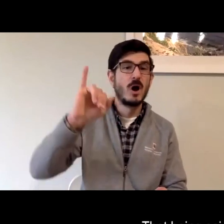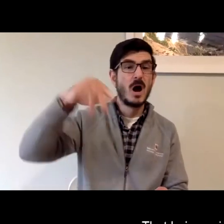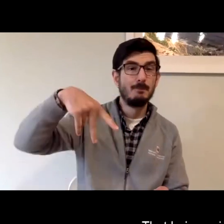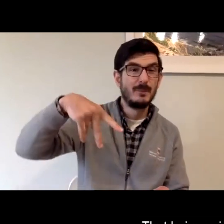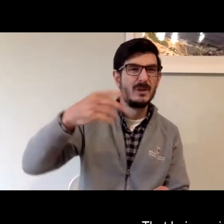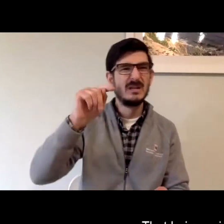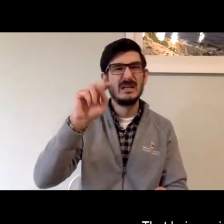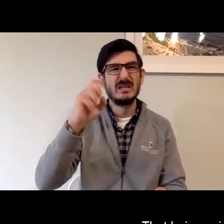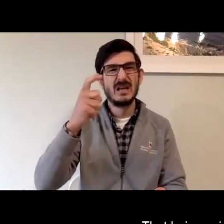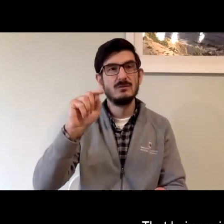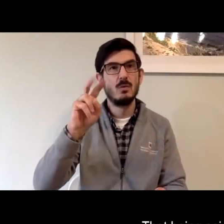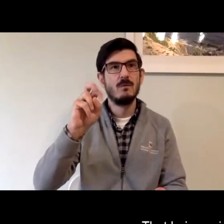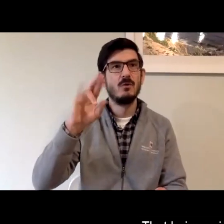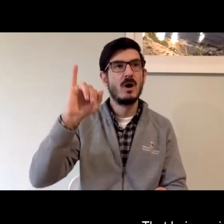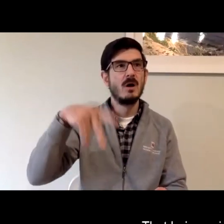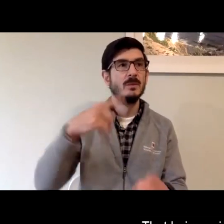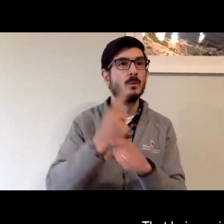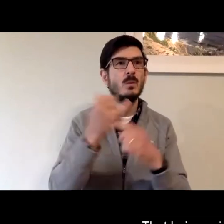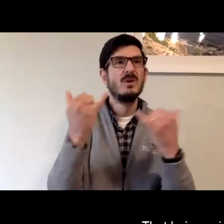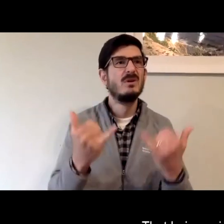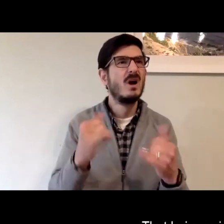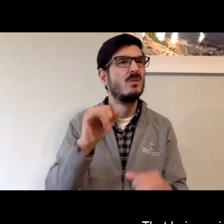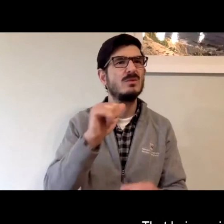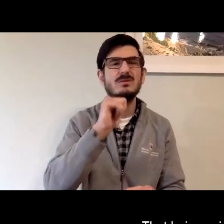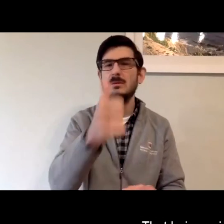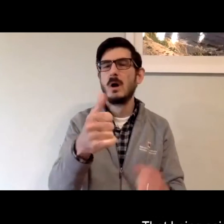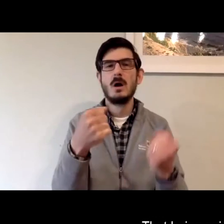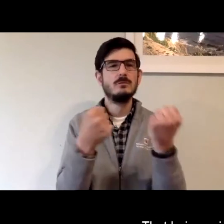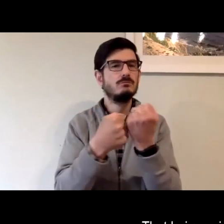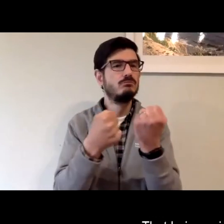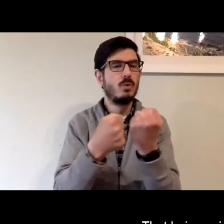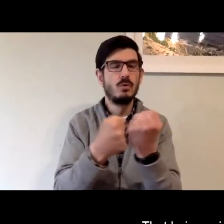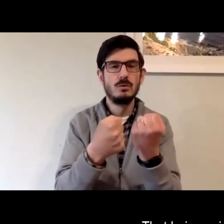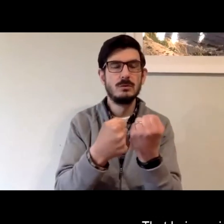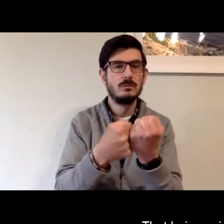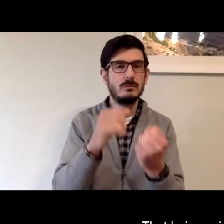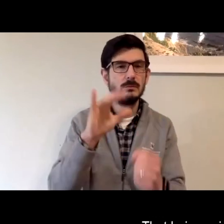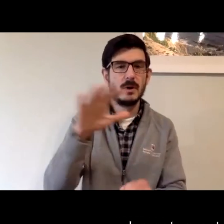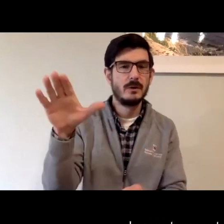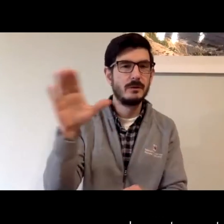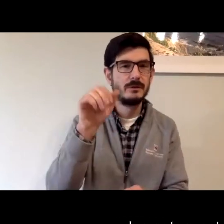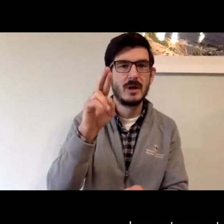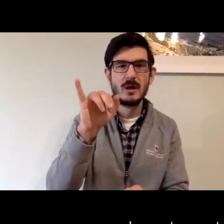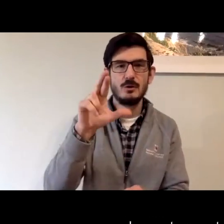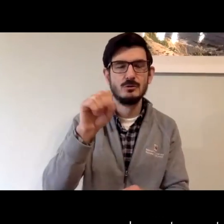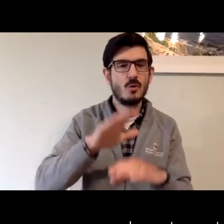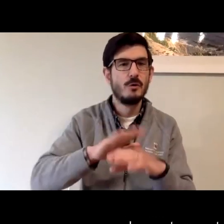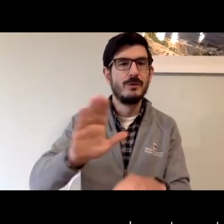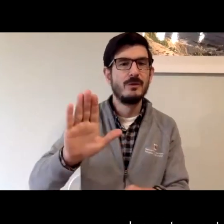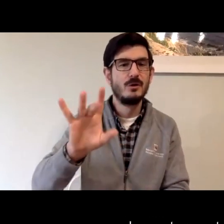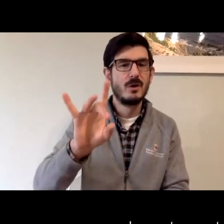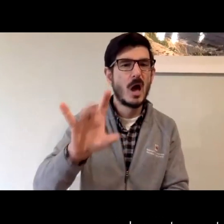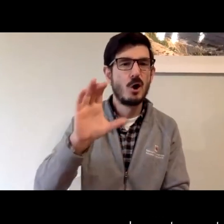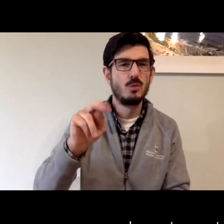said, right now, voice over IP or text over IP as it stands does not support